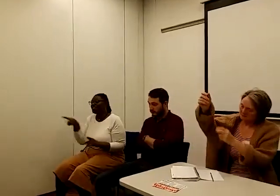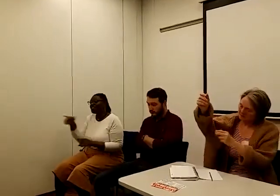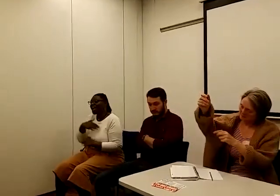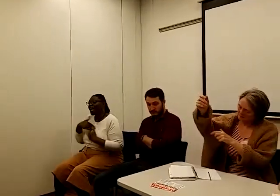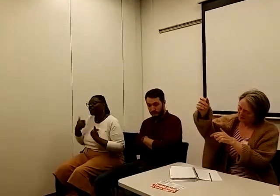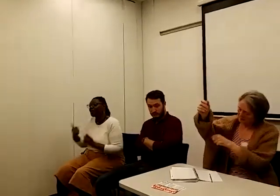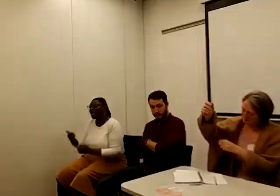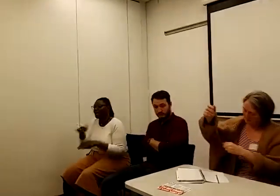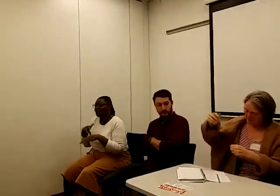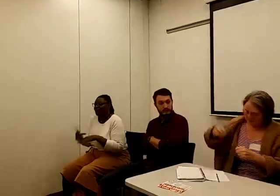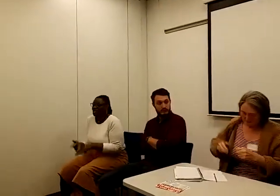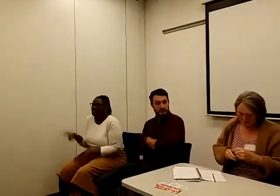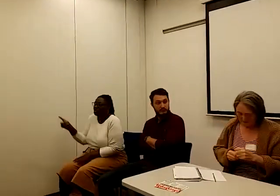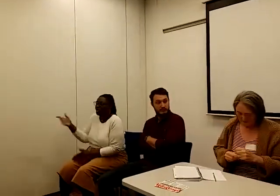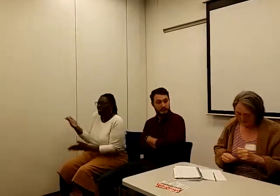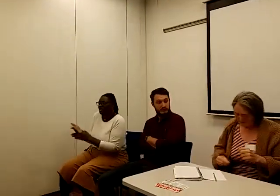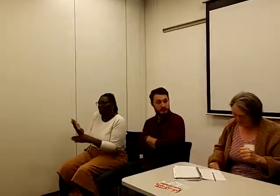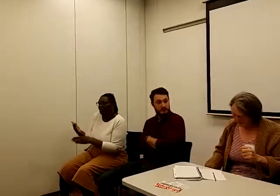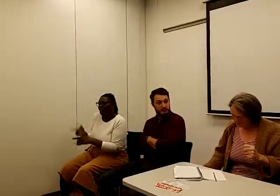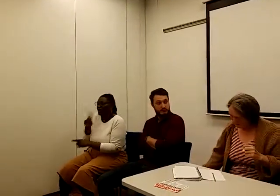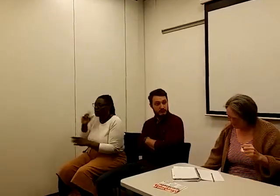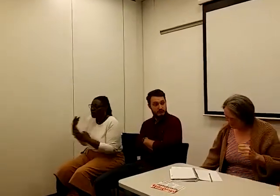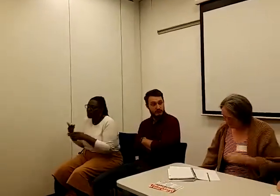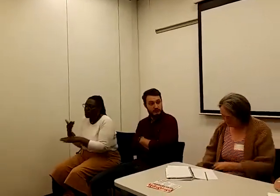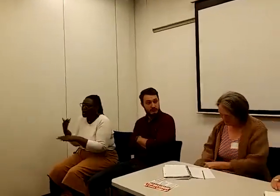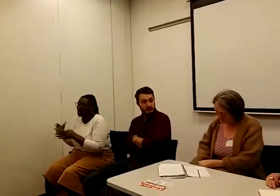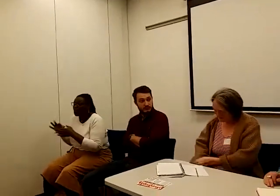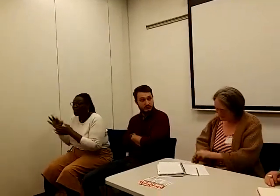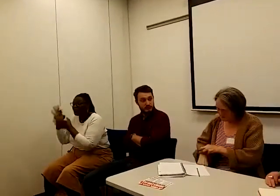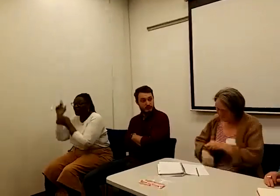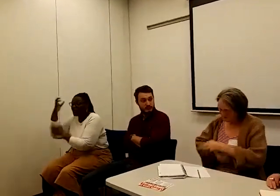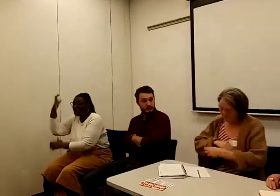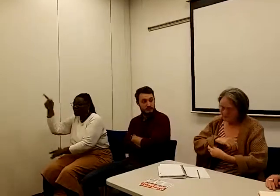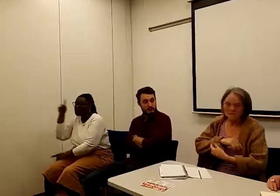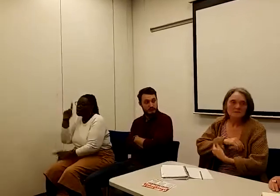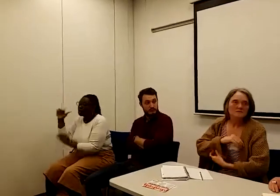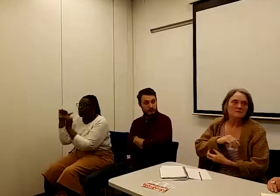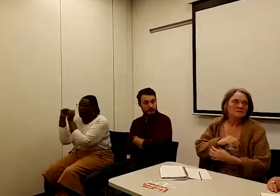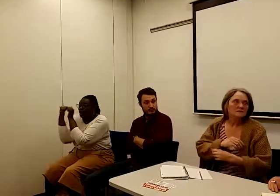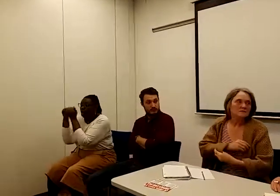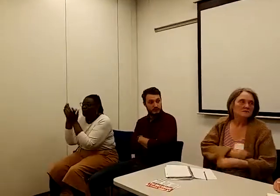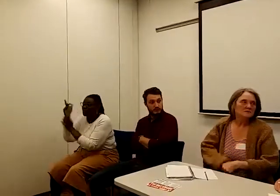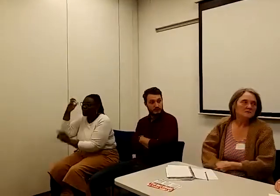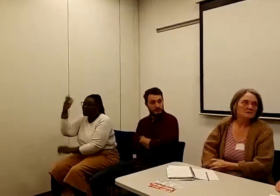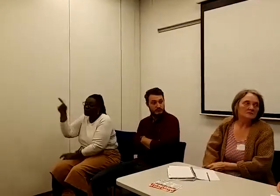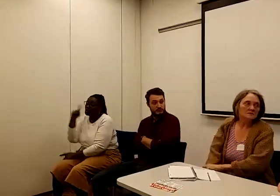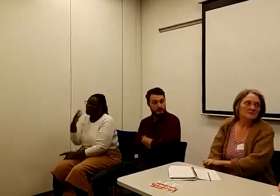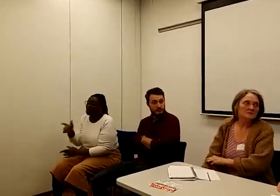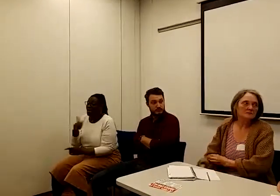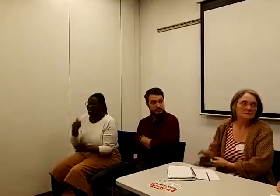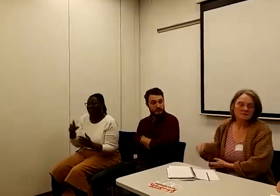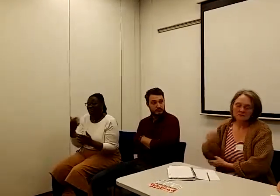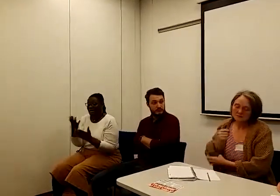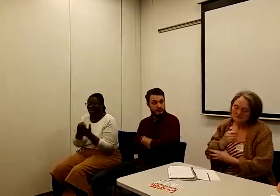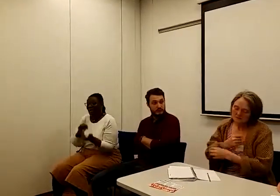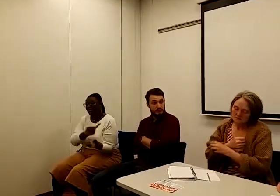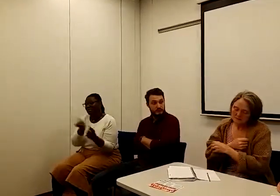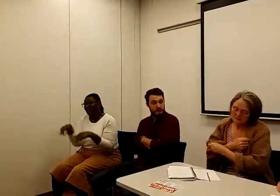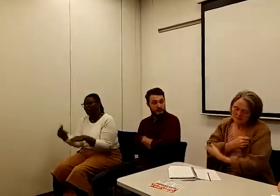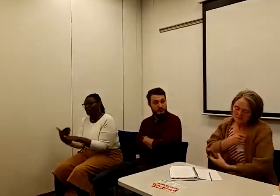are now actually working an awful lot with the government to, collude with the government to get claimants back to work. Yeah. So you